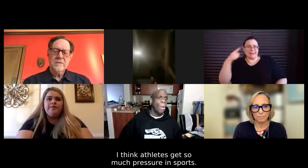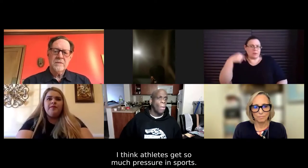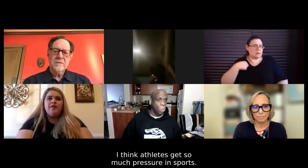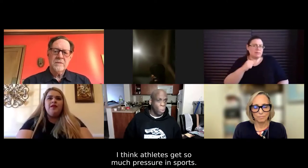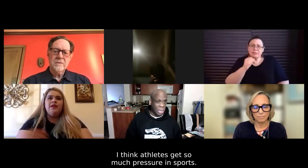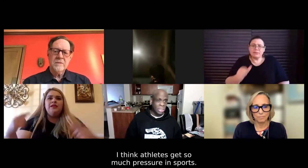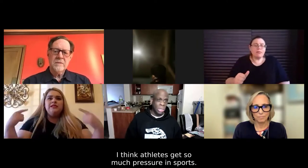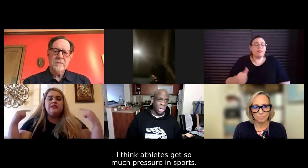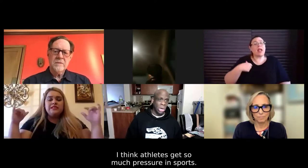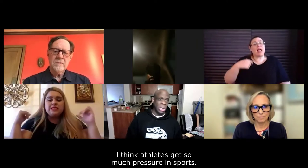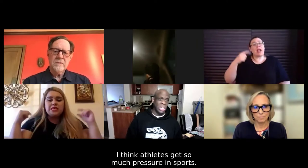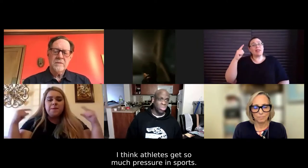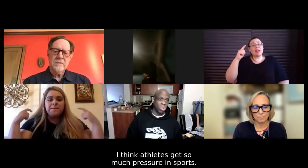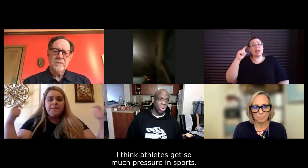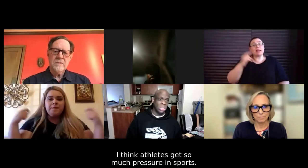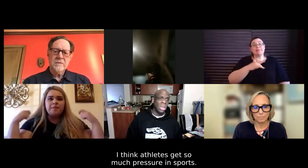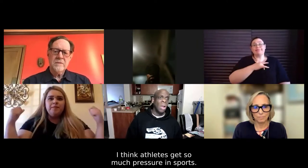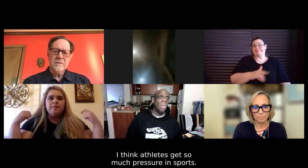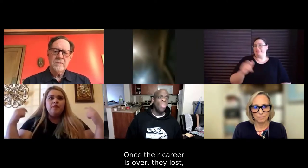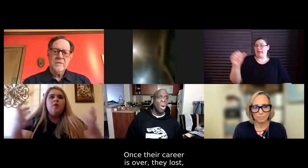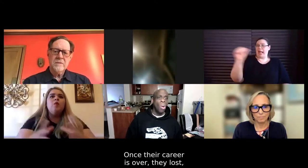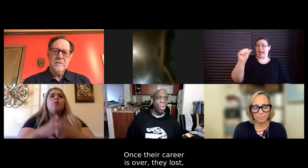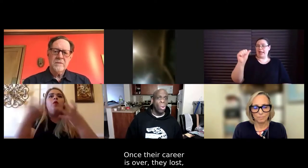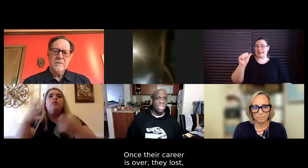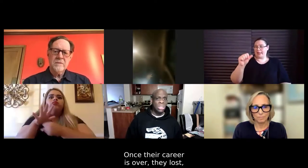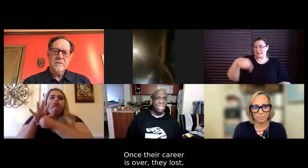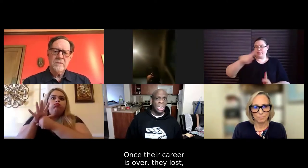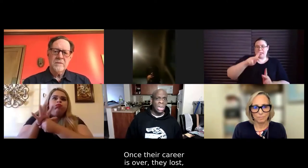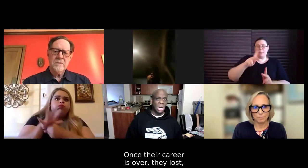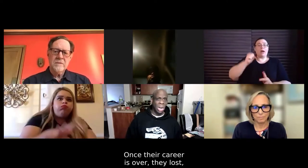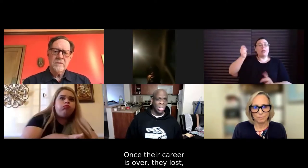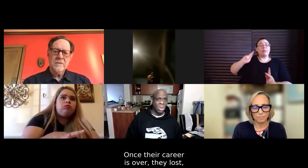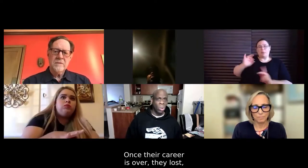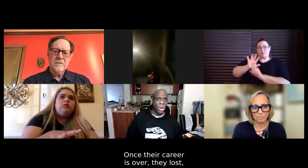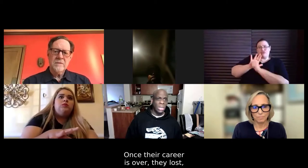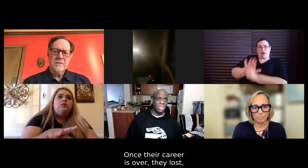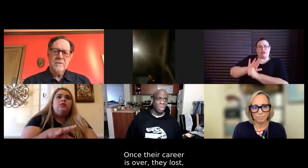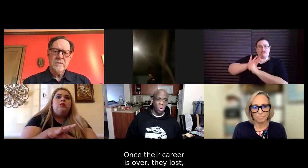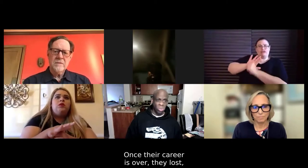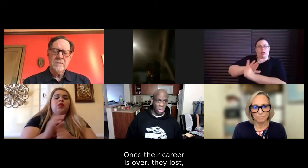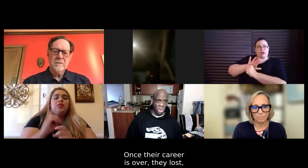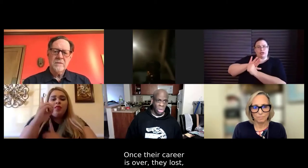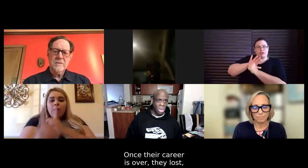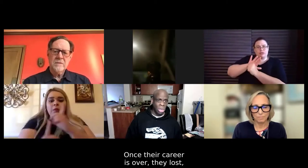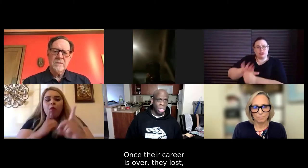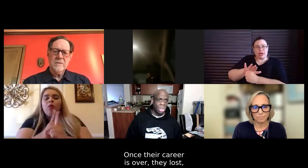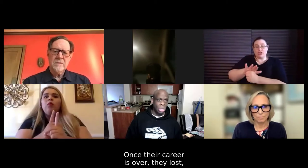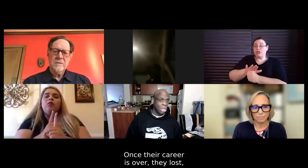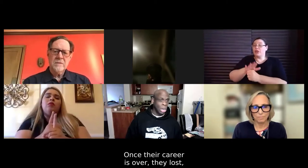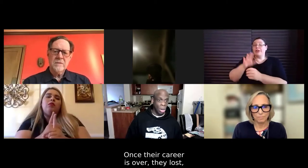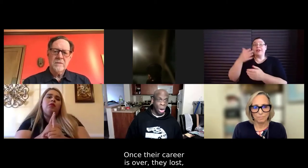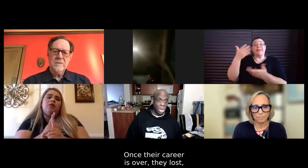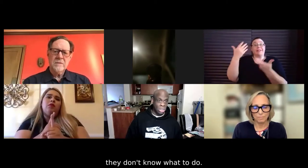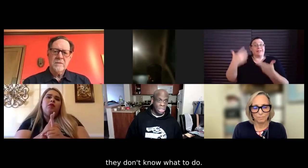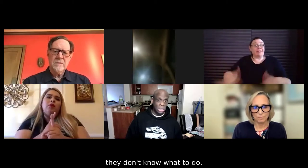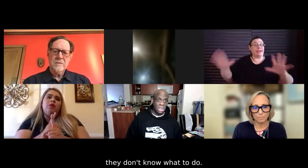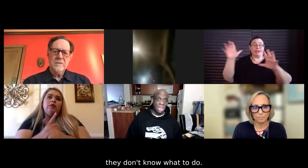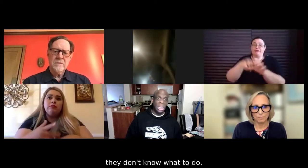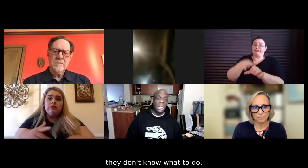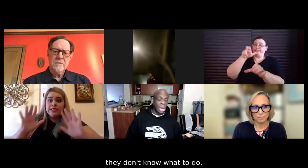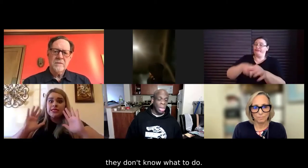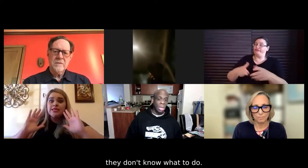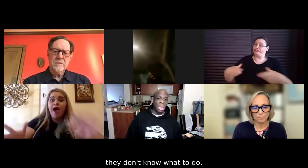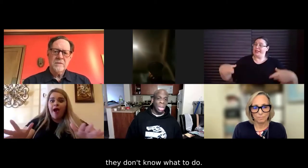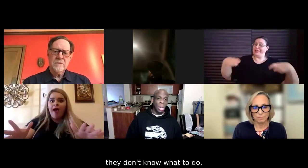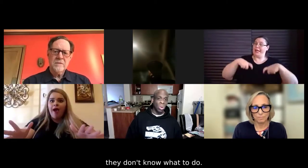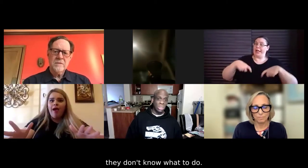pressure in sports and once their career is over, they're lost because they